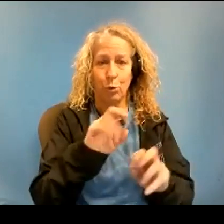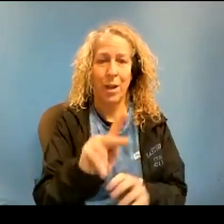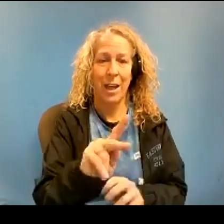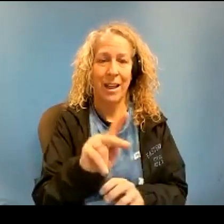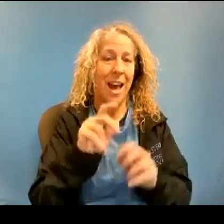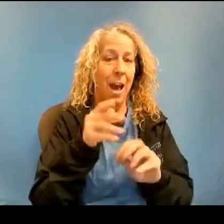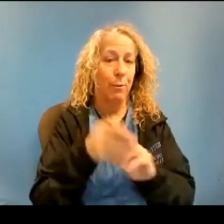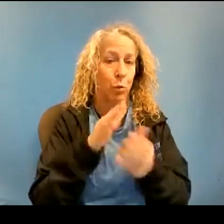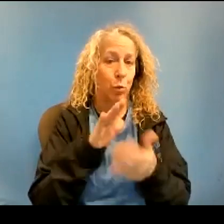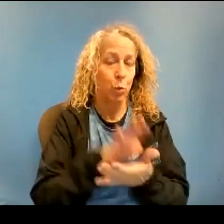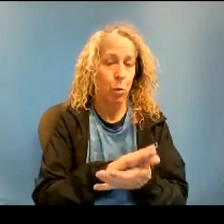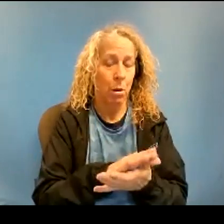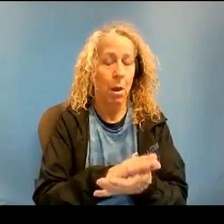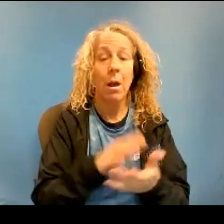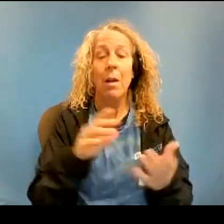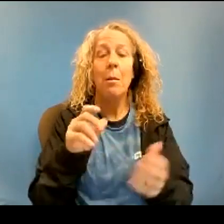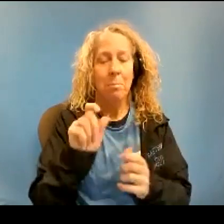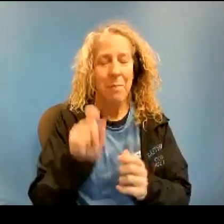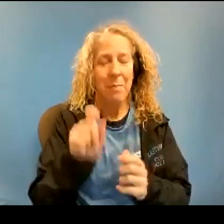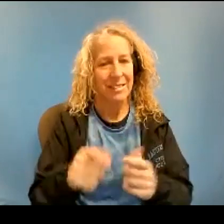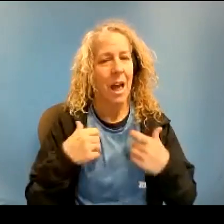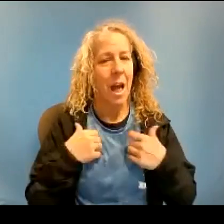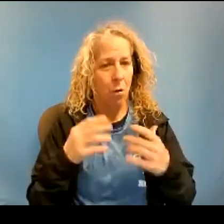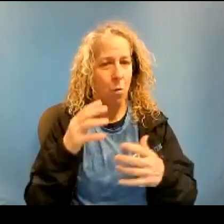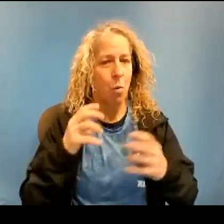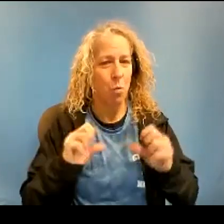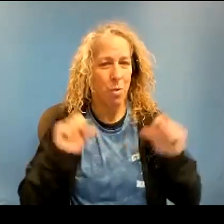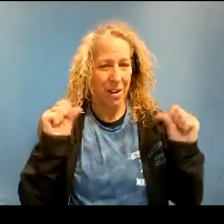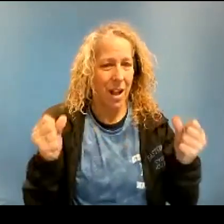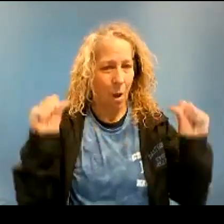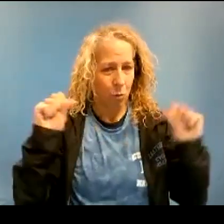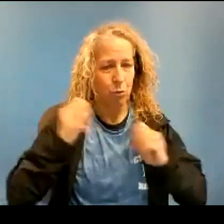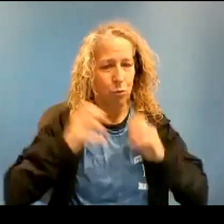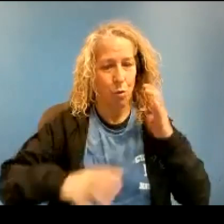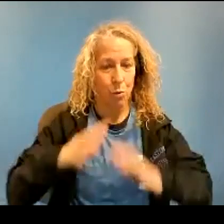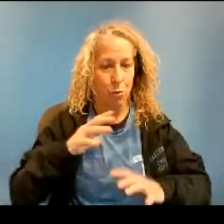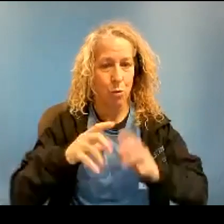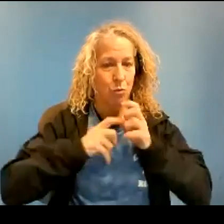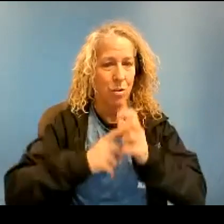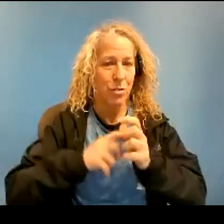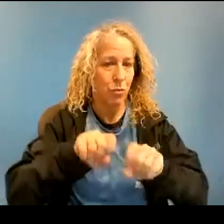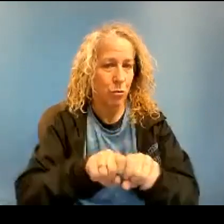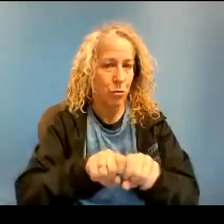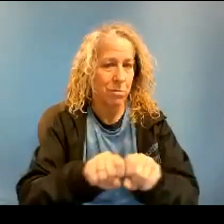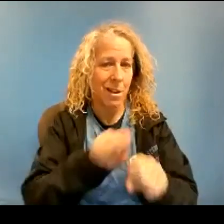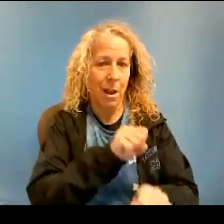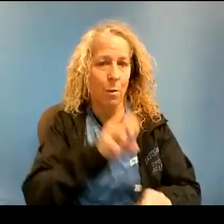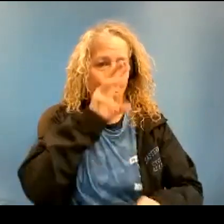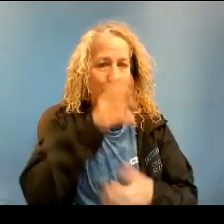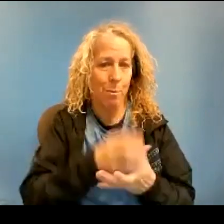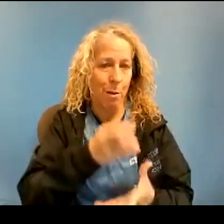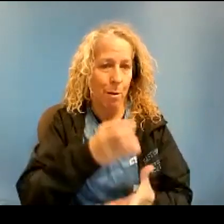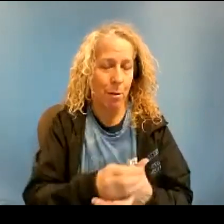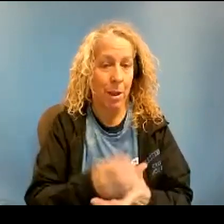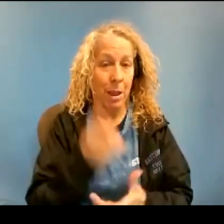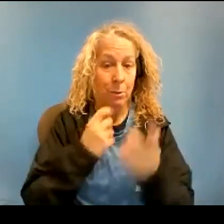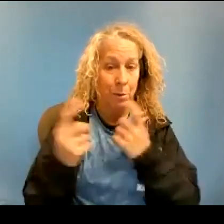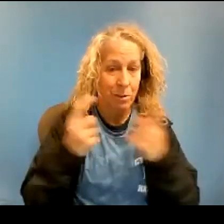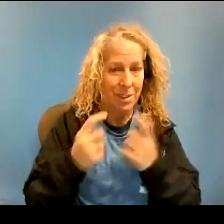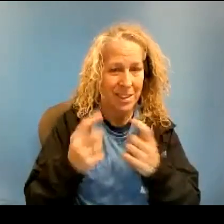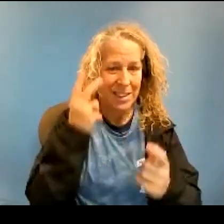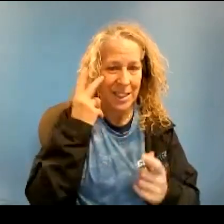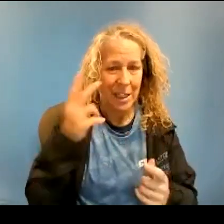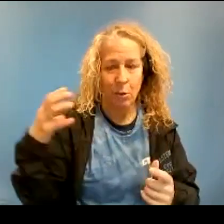Athletes must bring workout clothes, running shoes, and a water bottle. If you have any questions, please see Coach Hartle in room